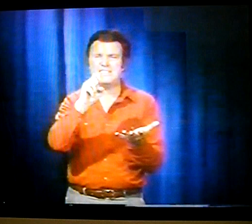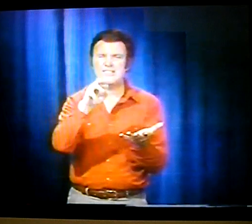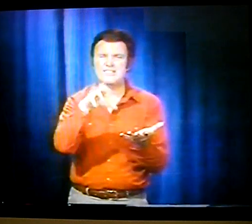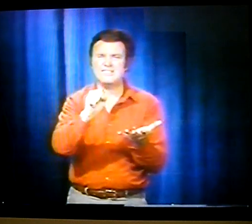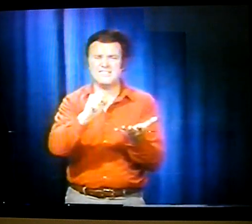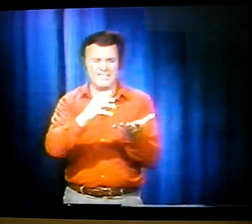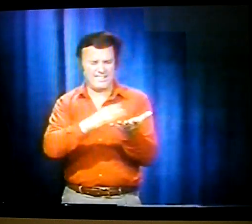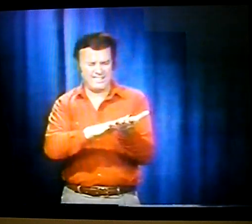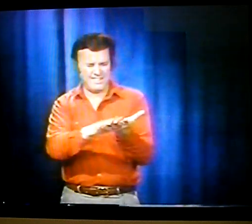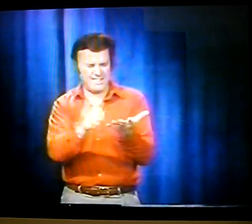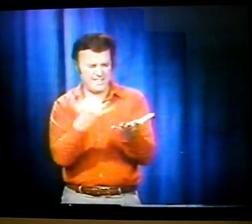blistered.